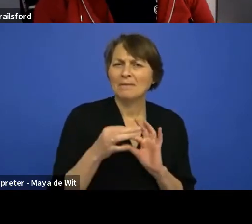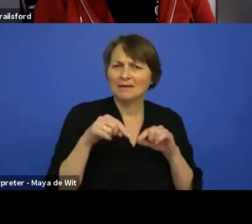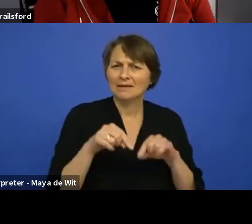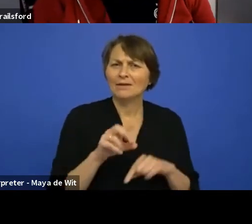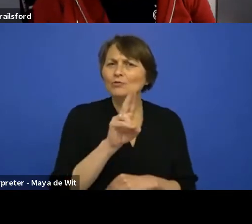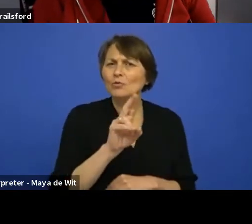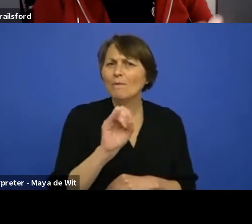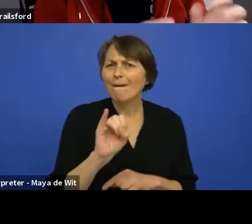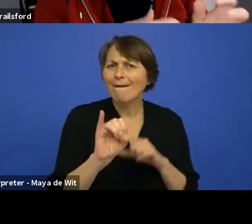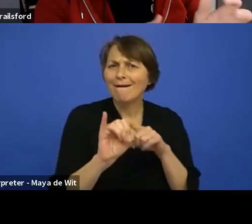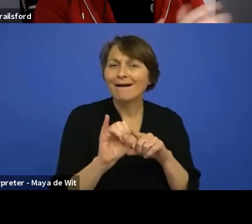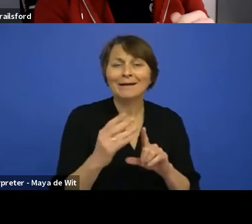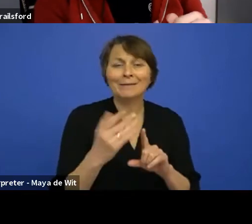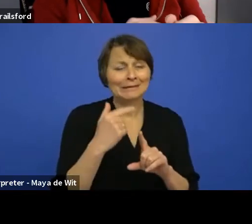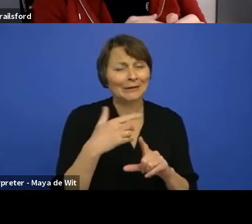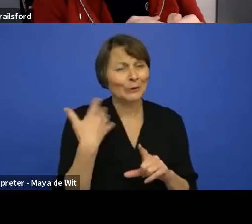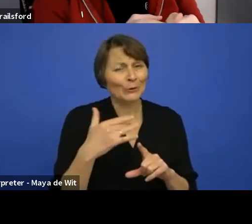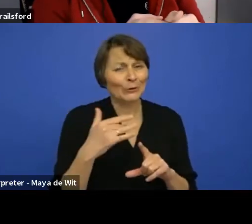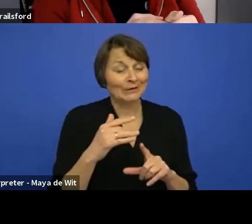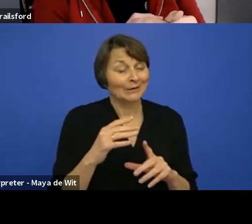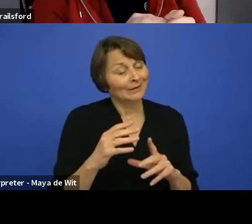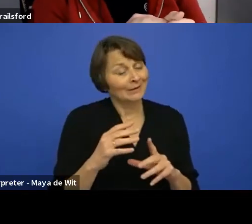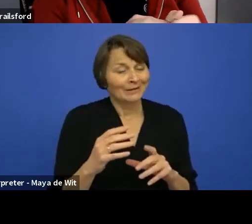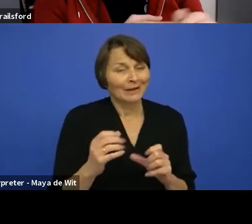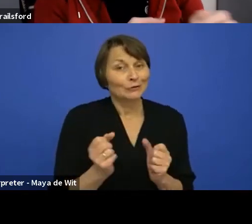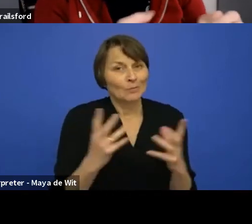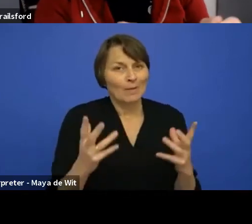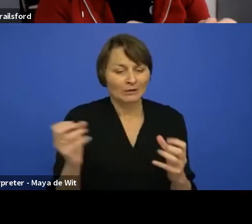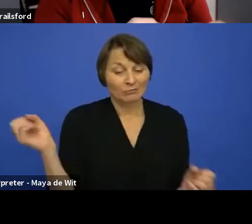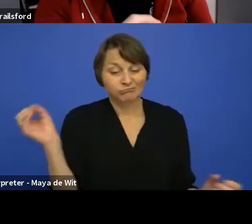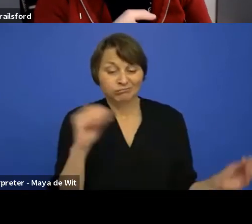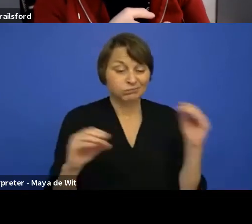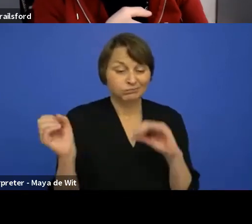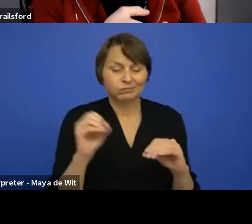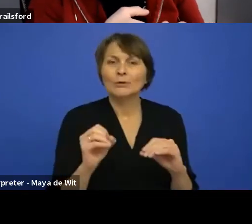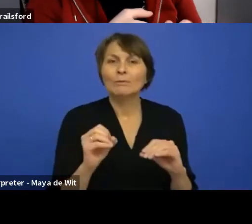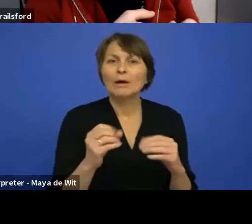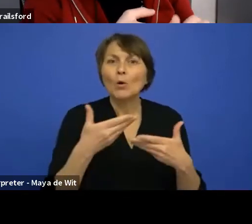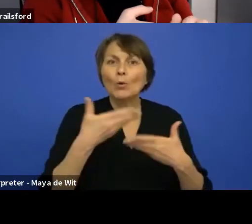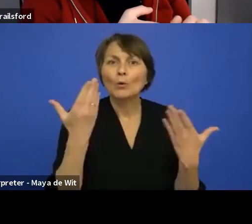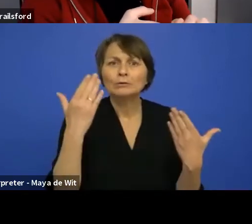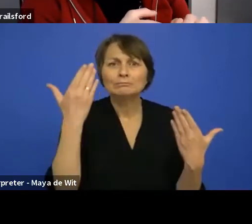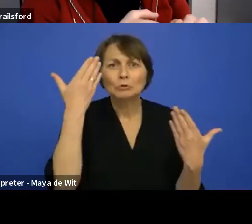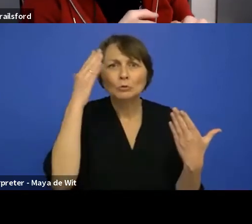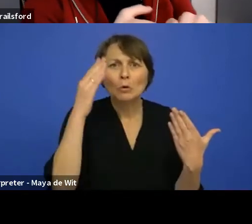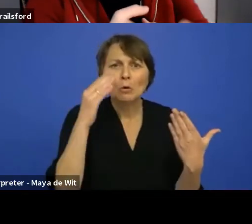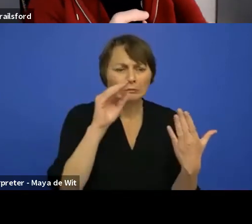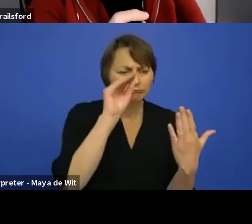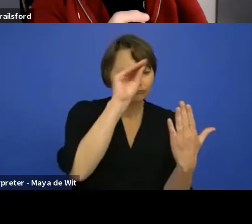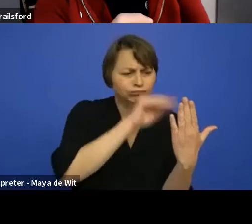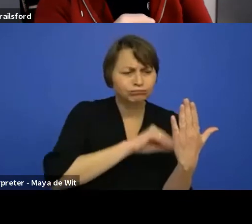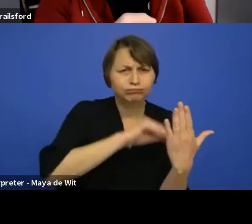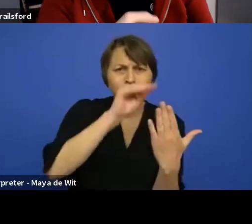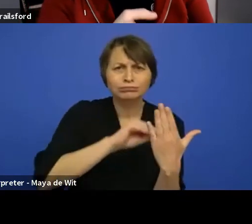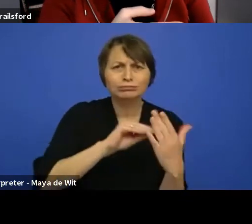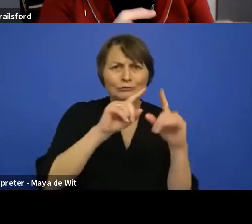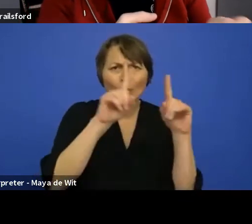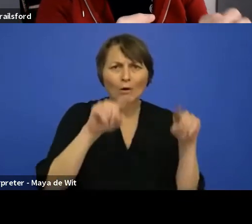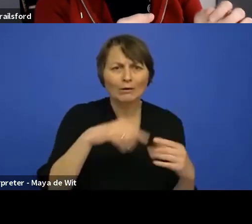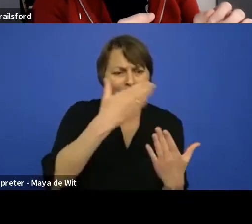abused before, which is probably lack of documentation. So will all these new components be well documented, any new